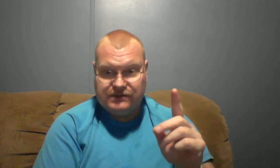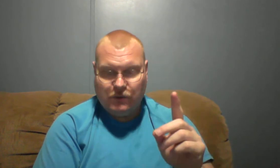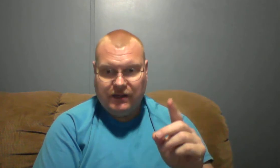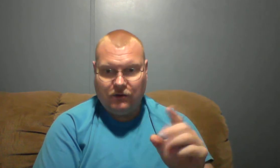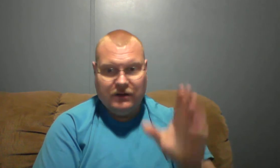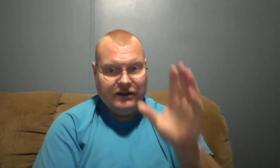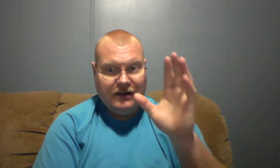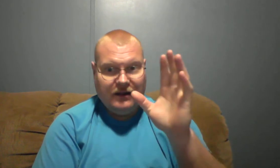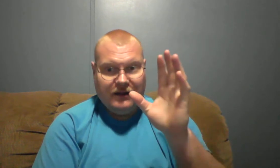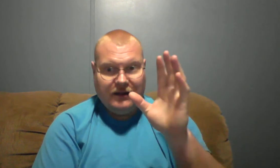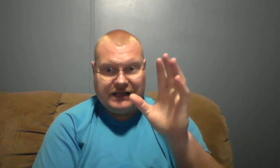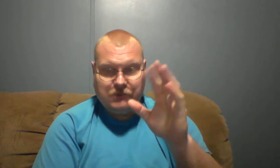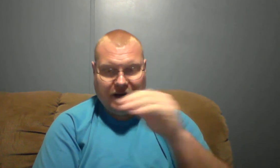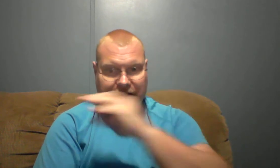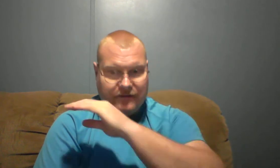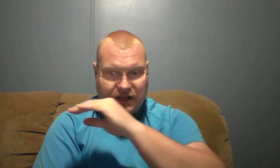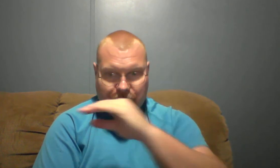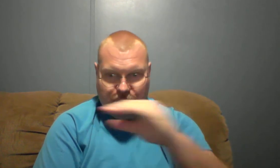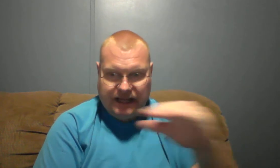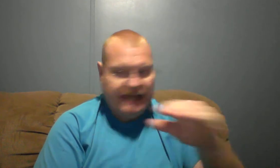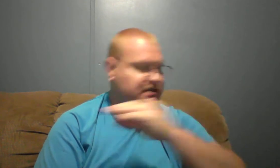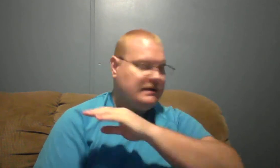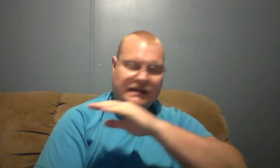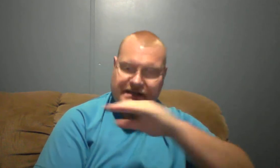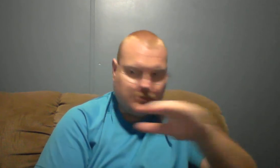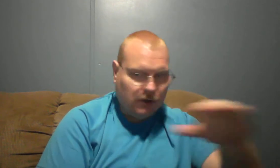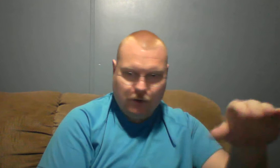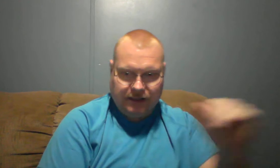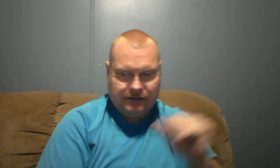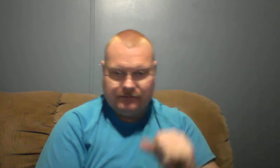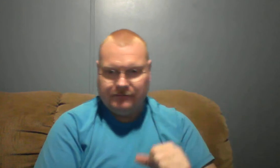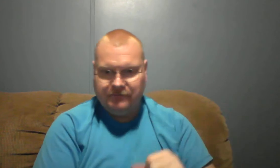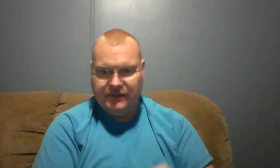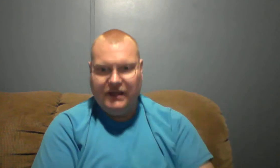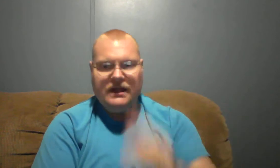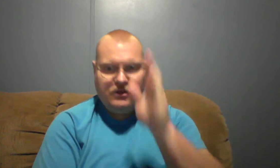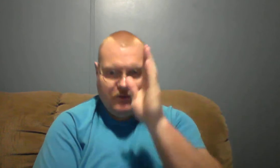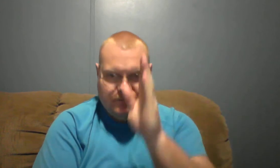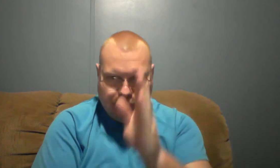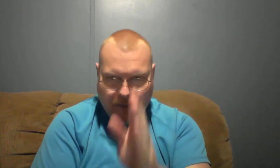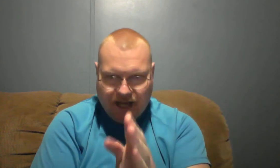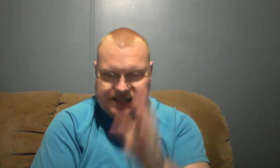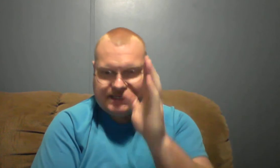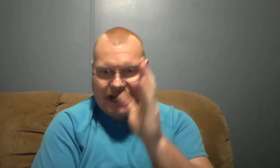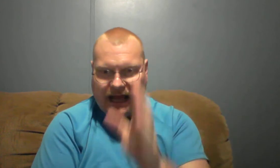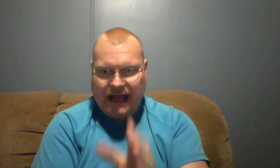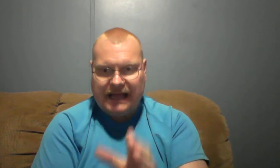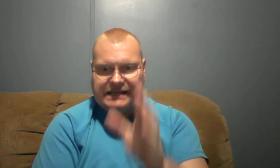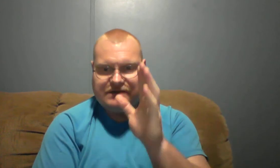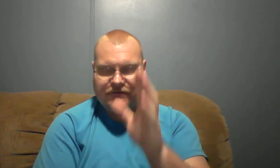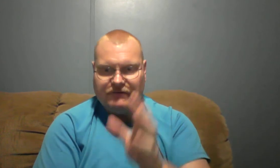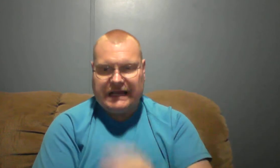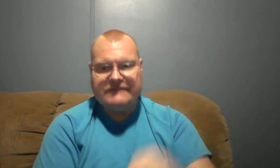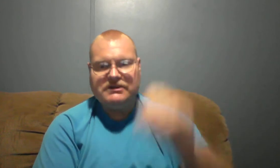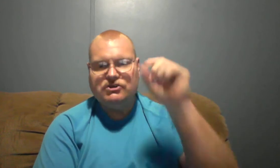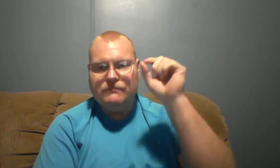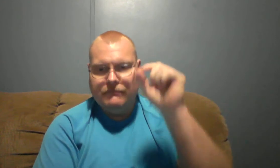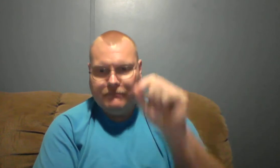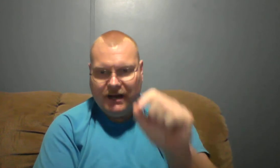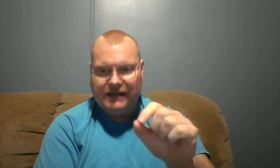will. Guess what? The communication is broken. You must ask for forgiveness. You must